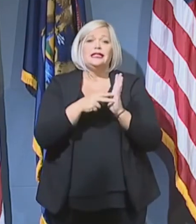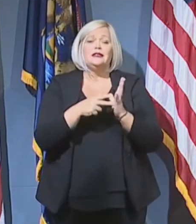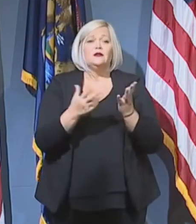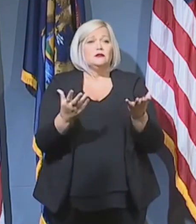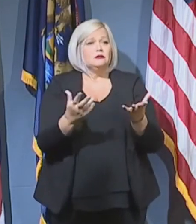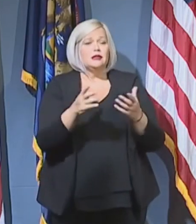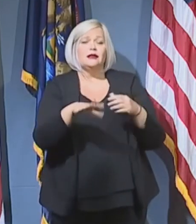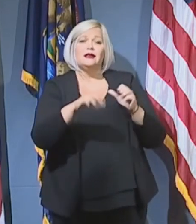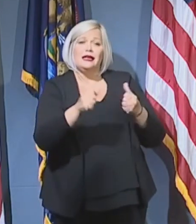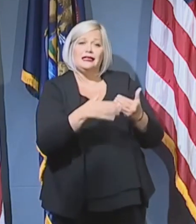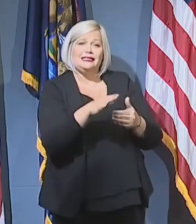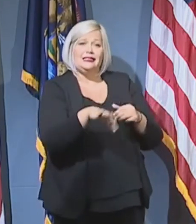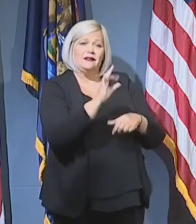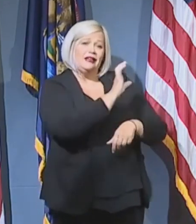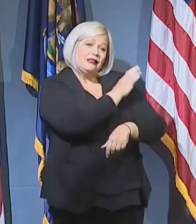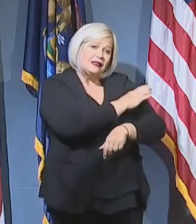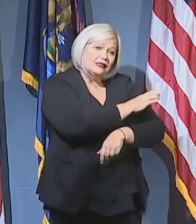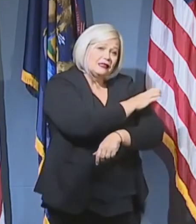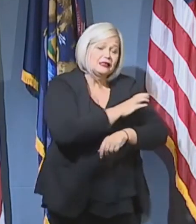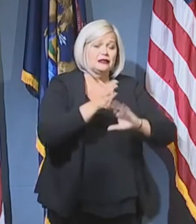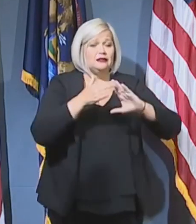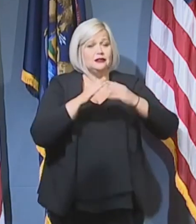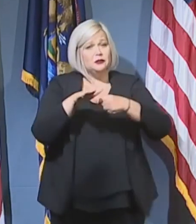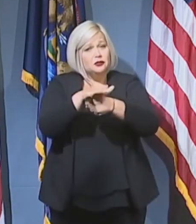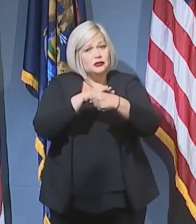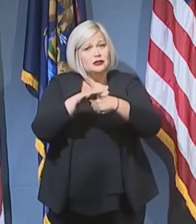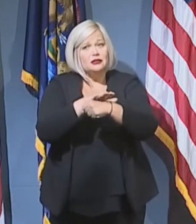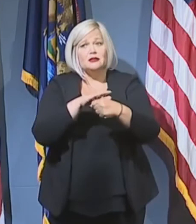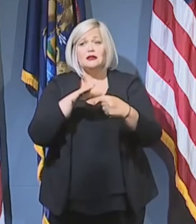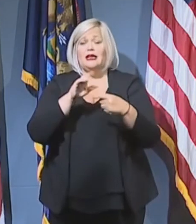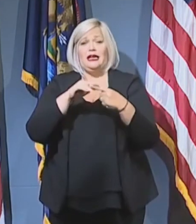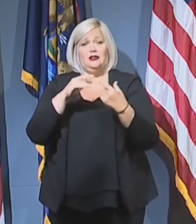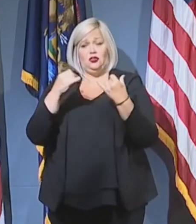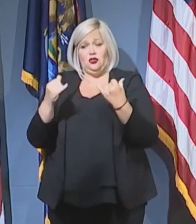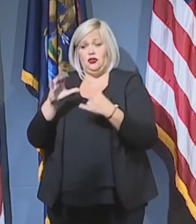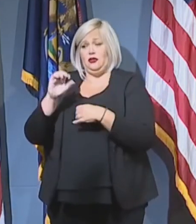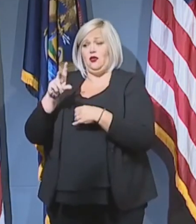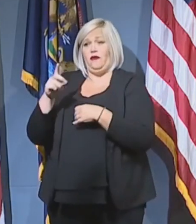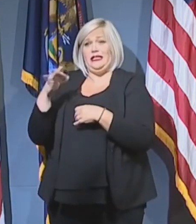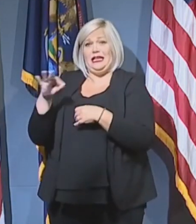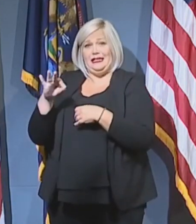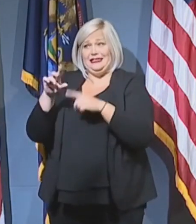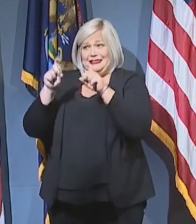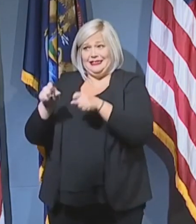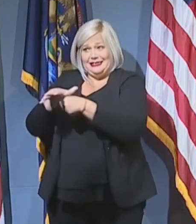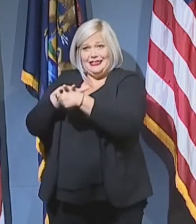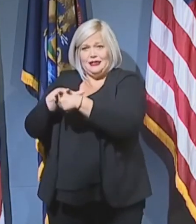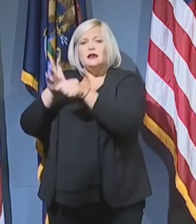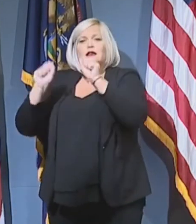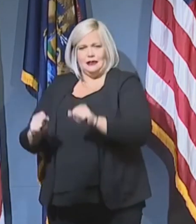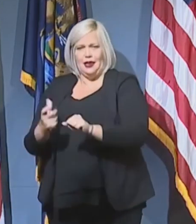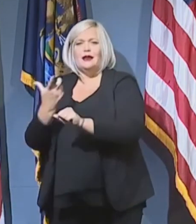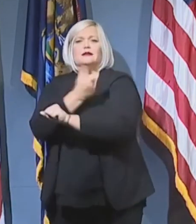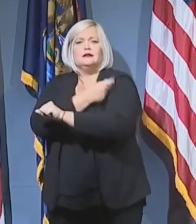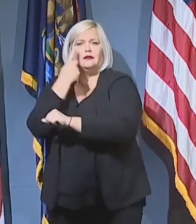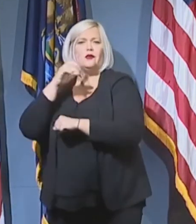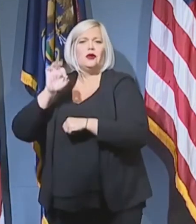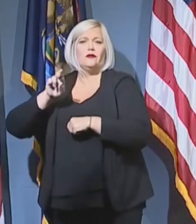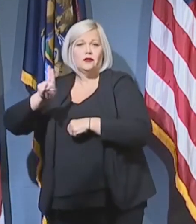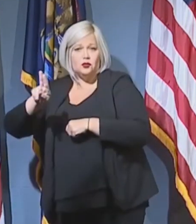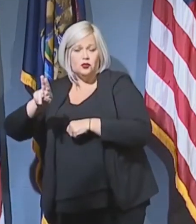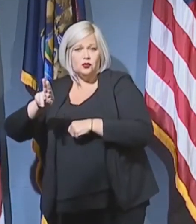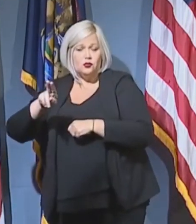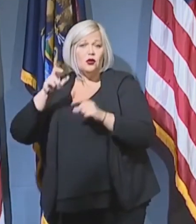accessible in clinics, at community sites, and even at current COVID-19 testing centers. Our goal is to